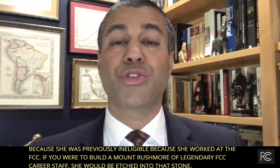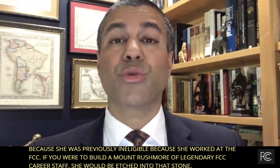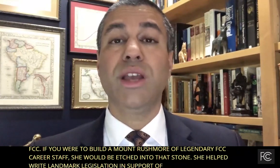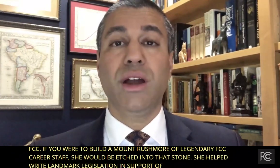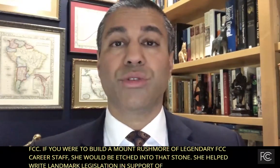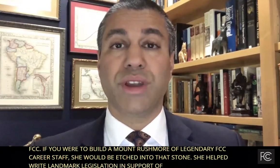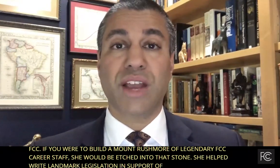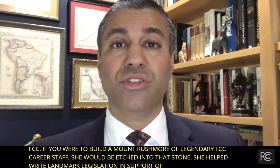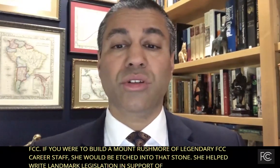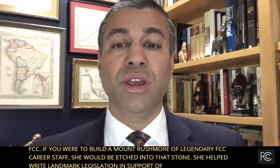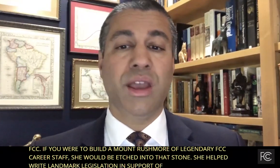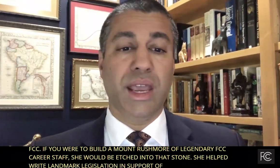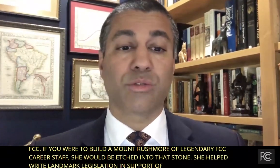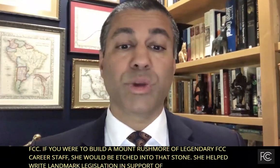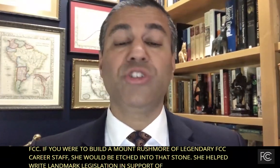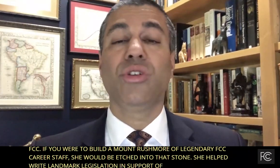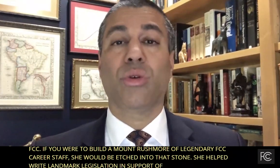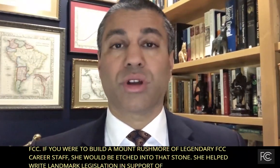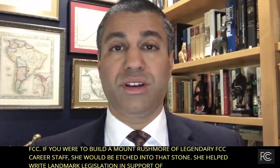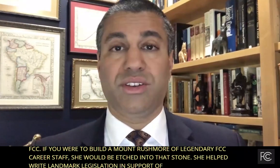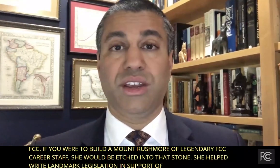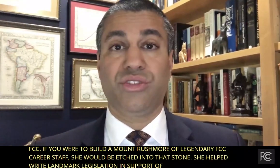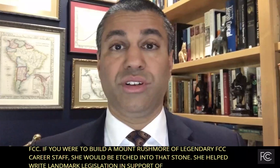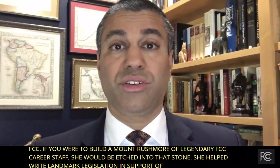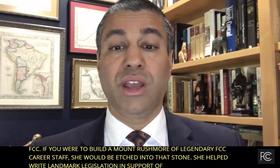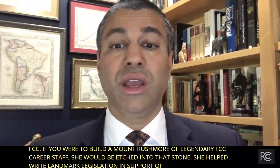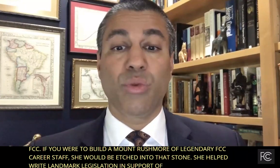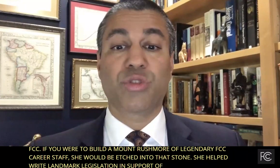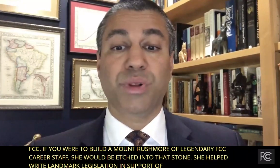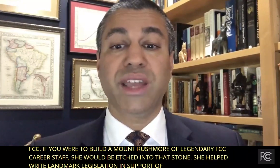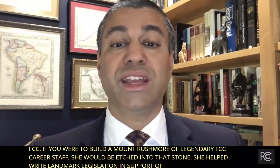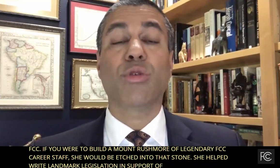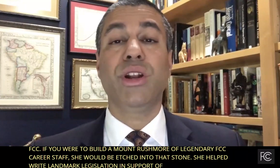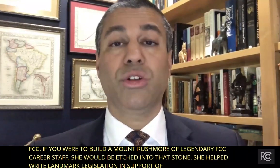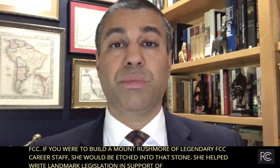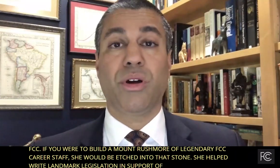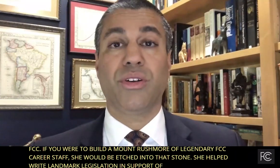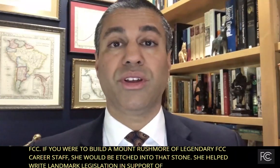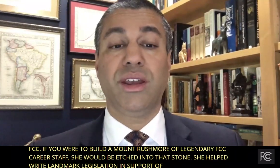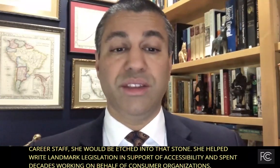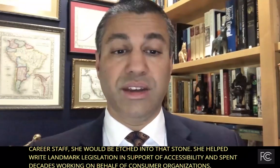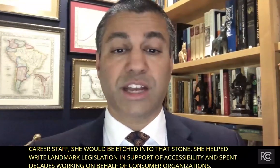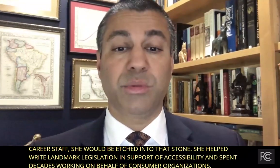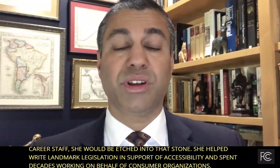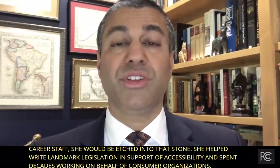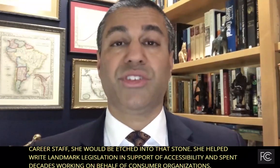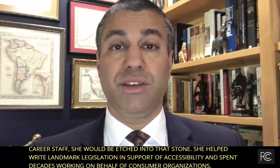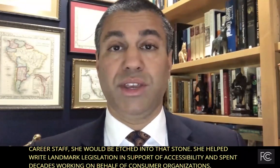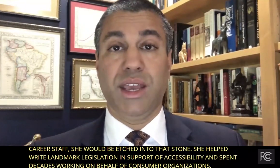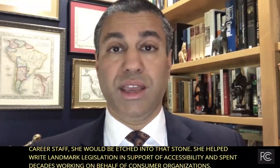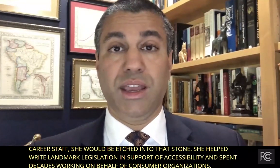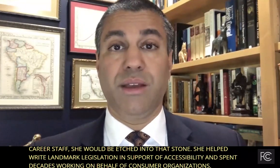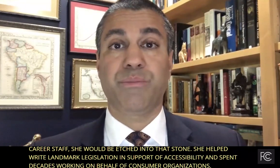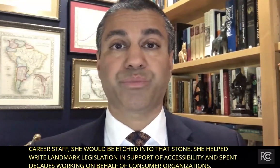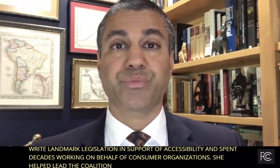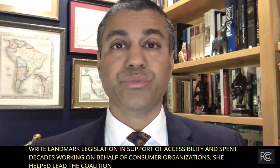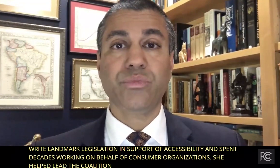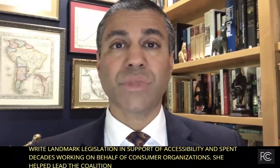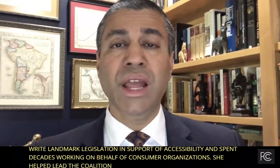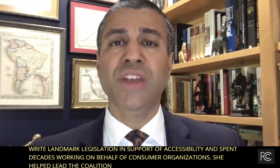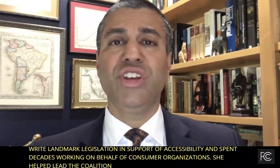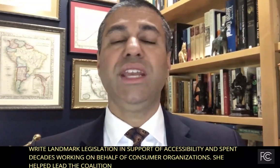of over 300 national and regional organizations, which played a critical part in the enactment of the CVAA.